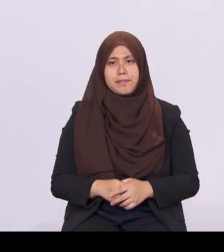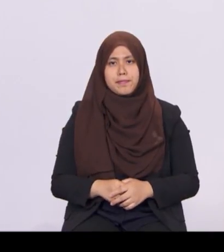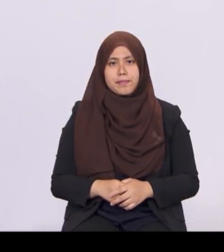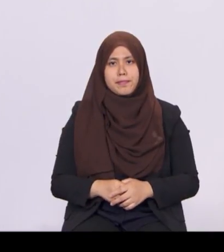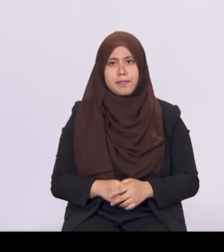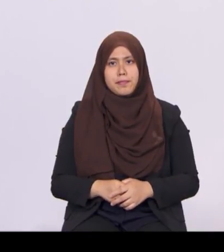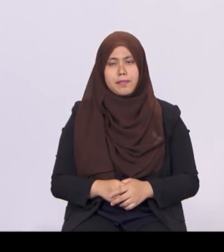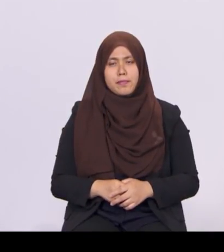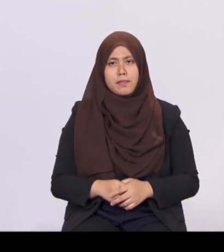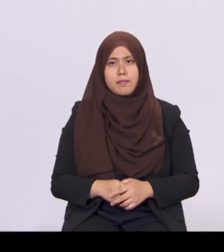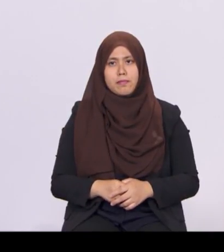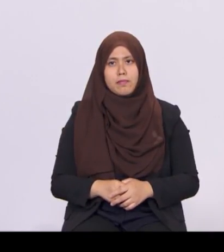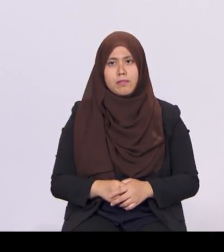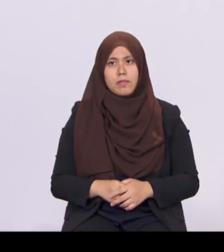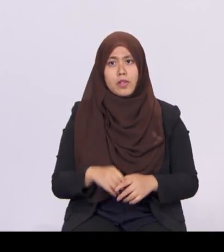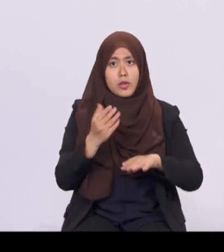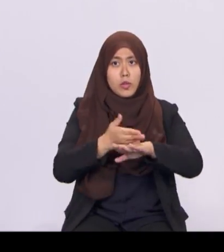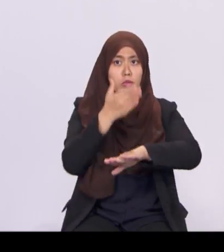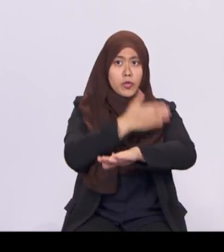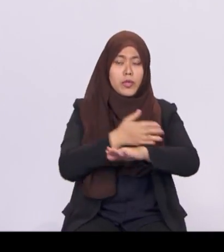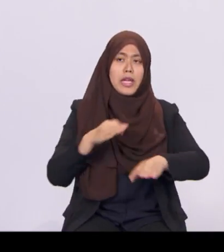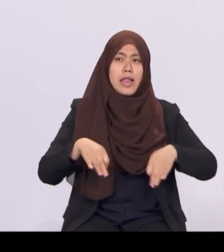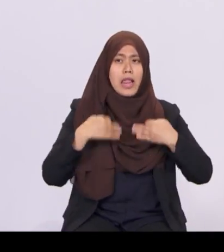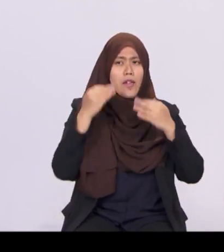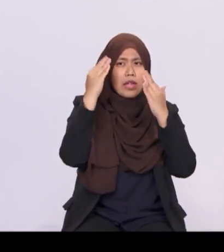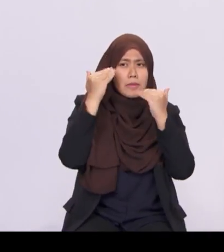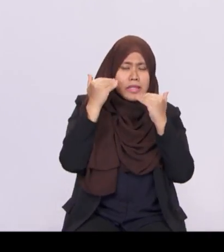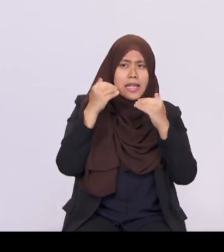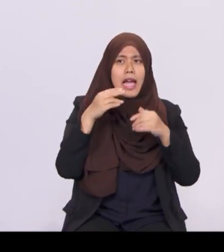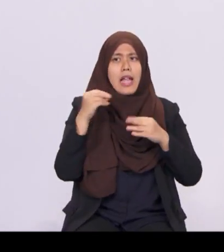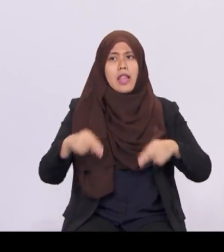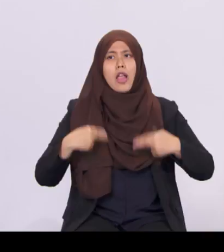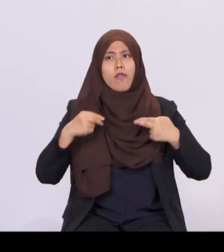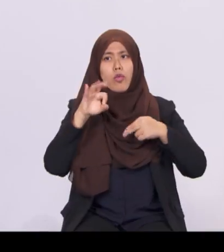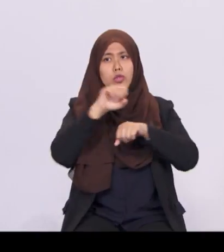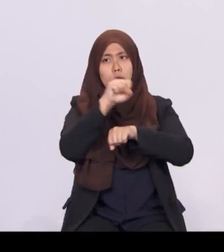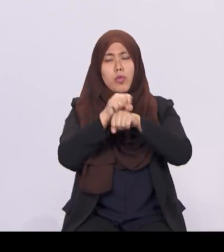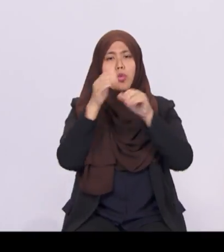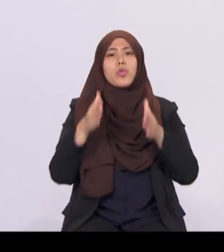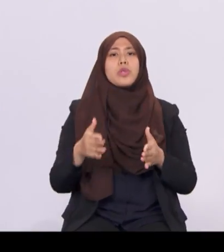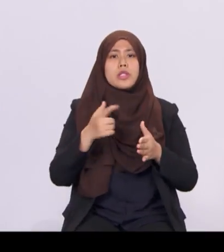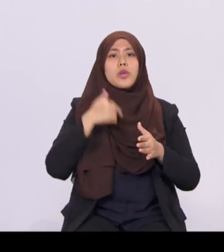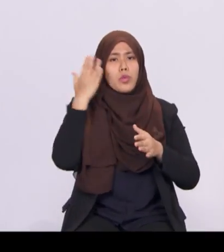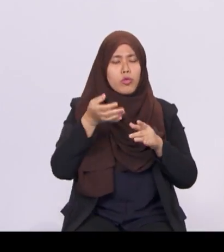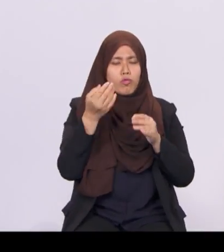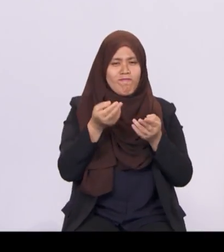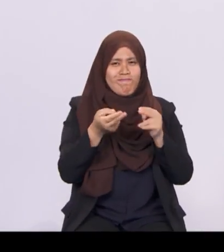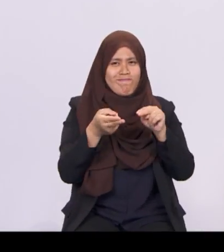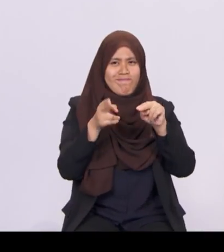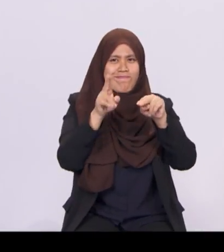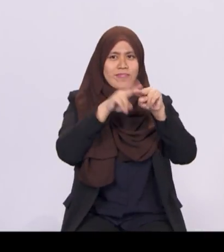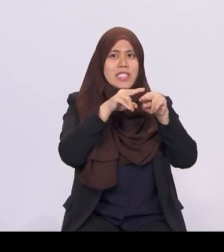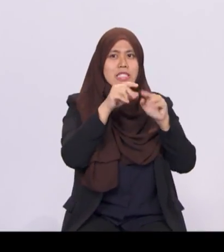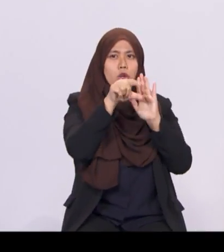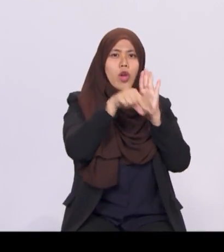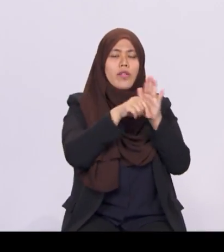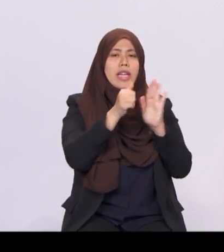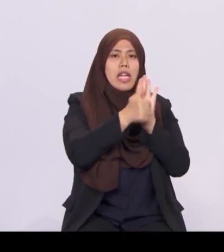In light of the improving life expectancy and health of Singaporeans, we will raise the qualifying age for the levy concession